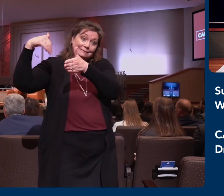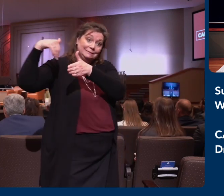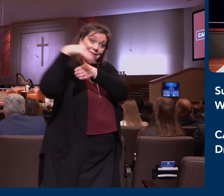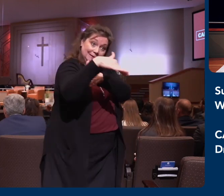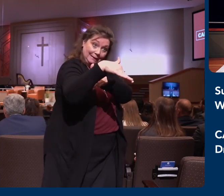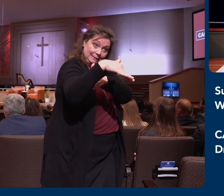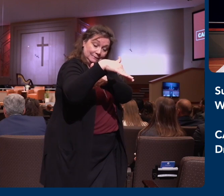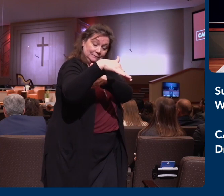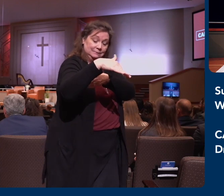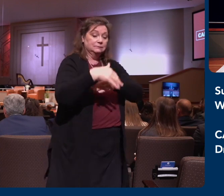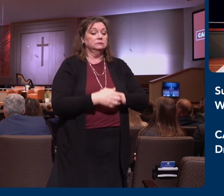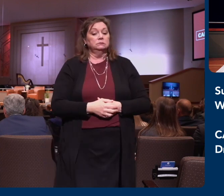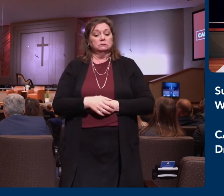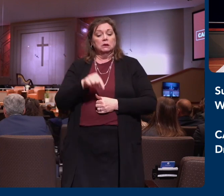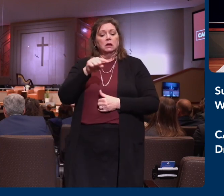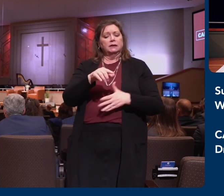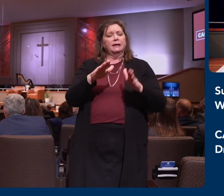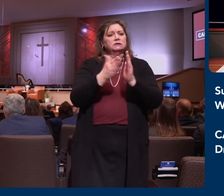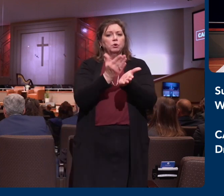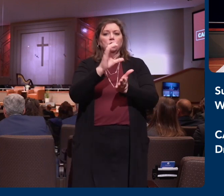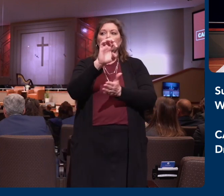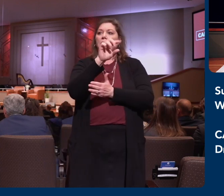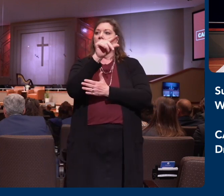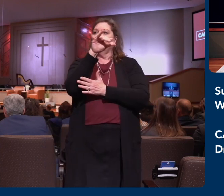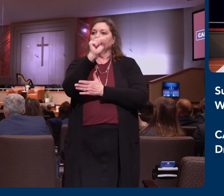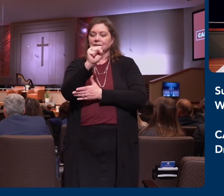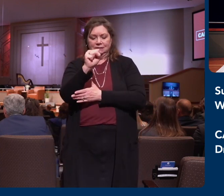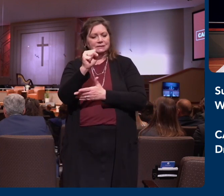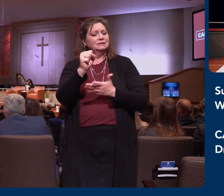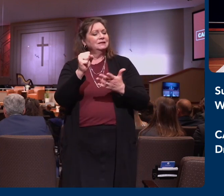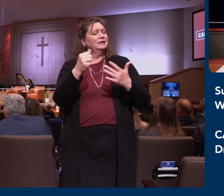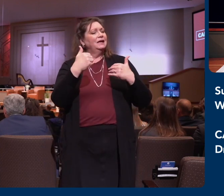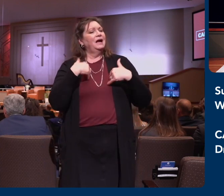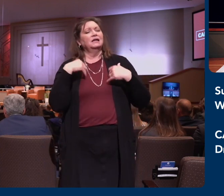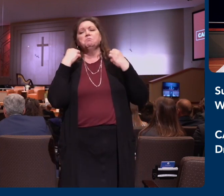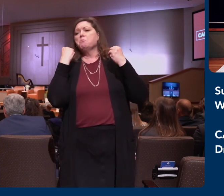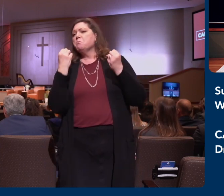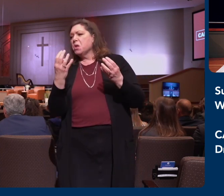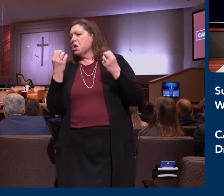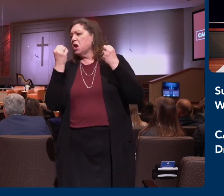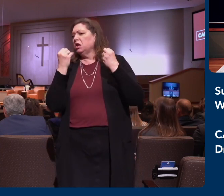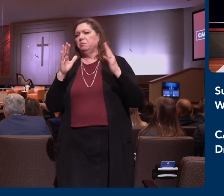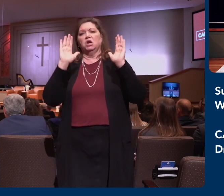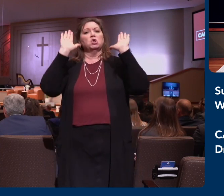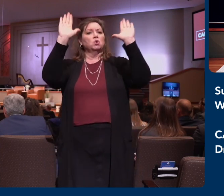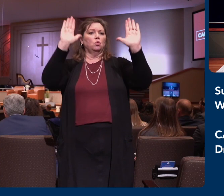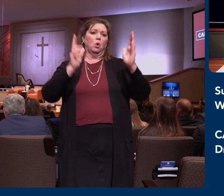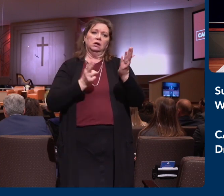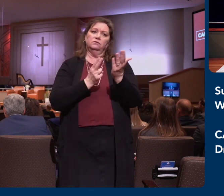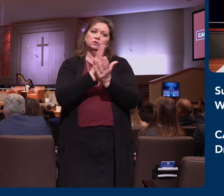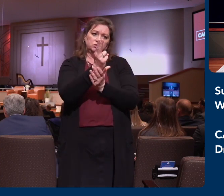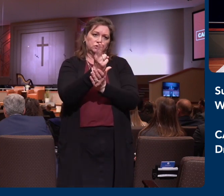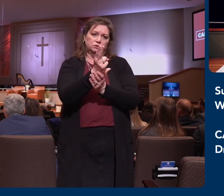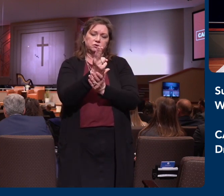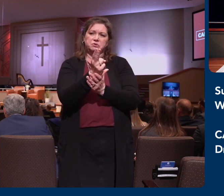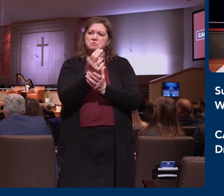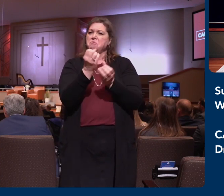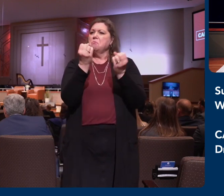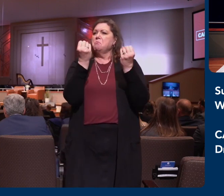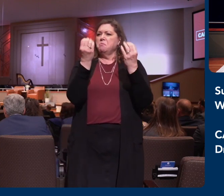Now this book, as you go through it, is filled with many tremendous truths. Several themes can be found in this